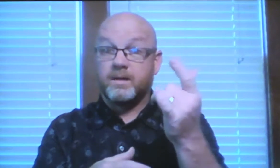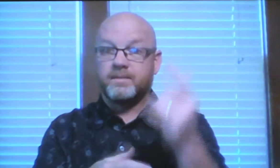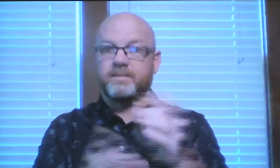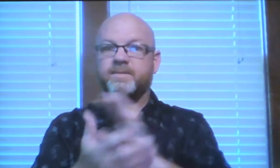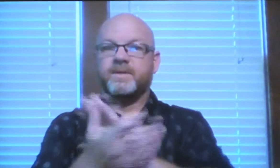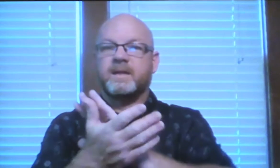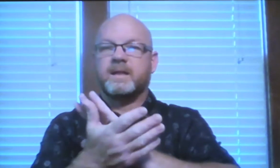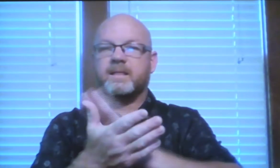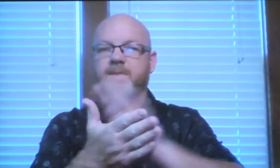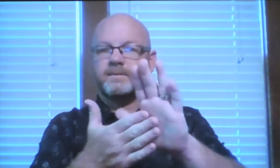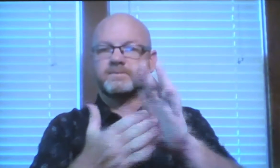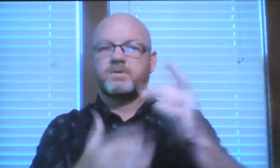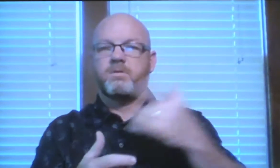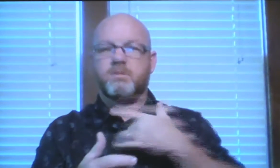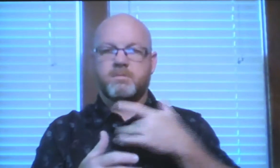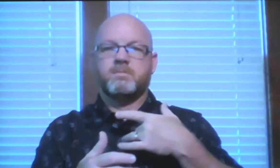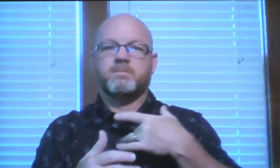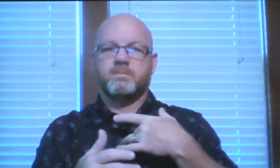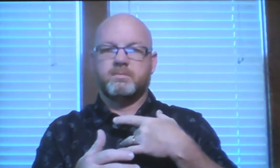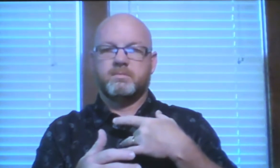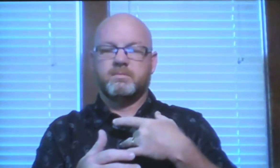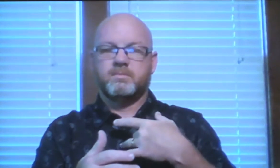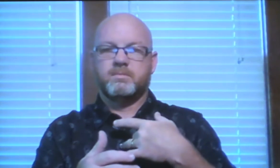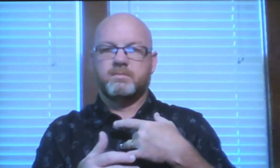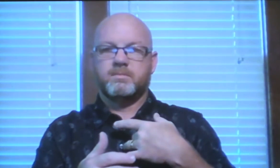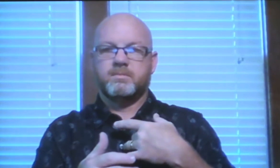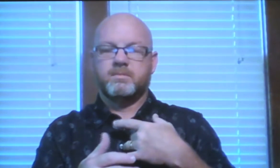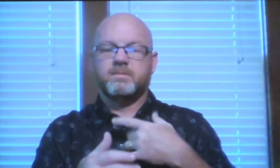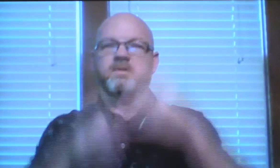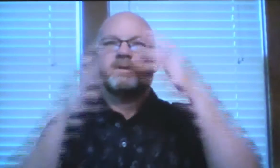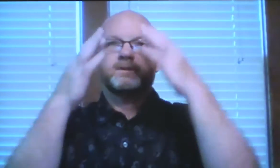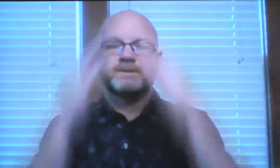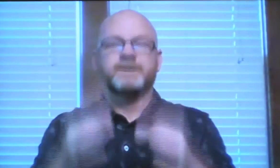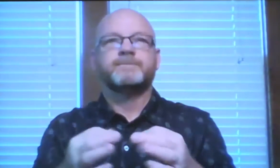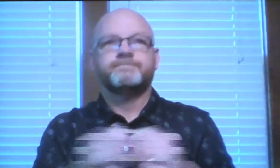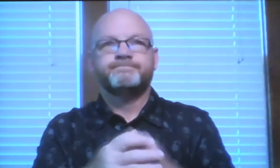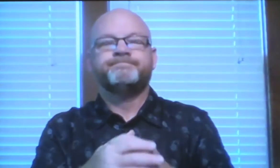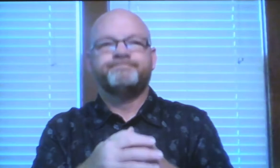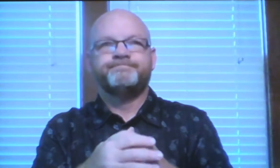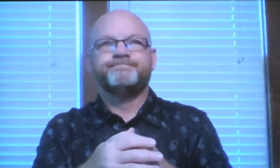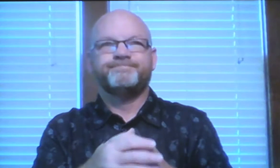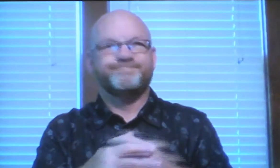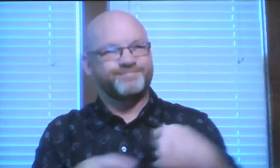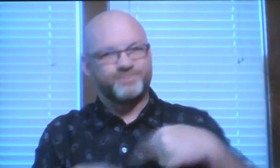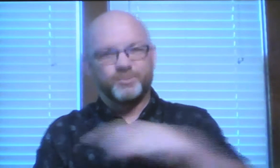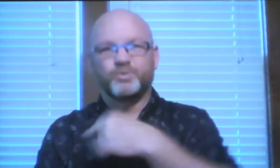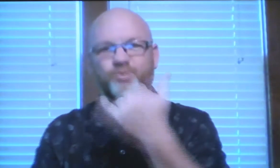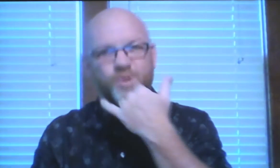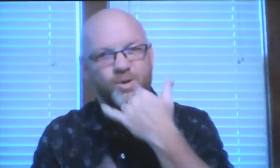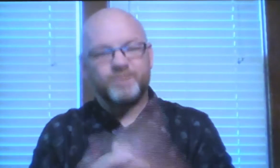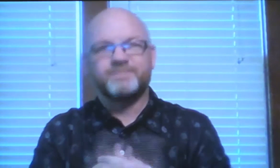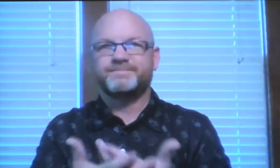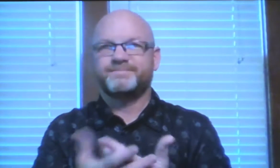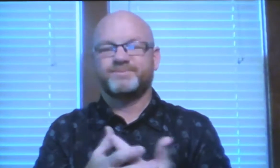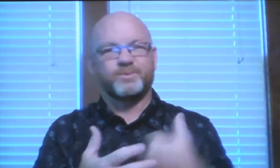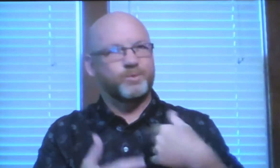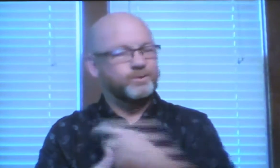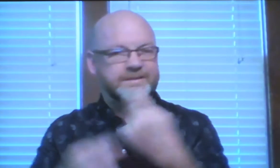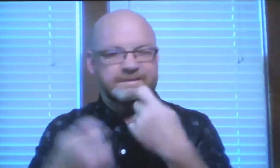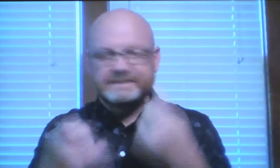we wonder, did they come back to serving God with a holy heart? If so, it was because they decided,